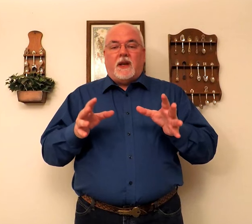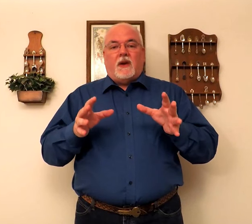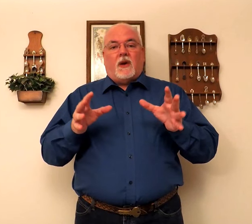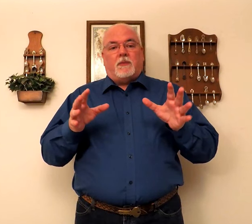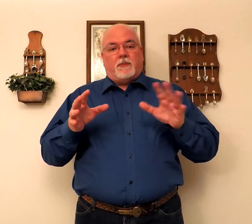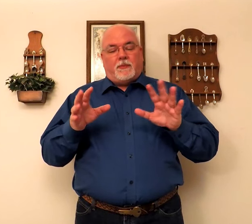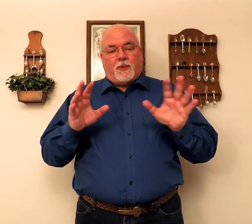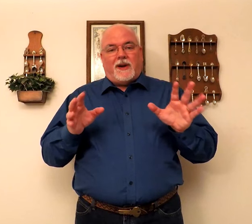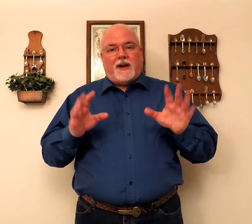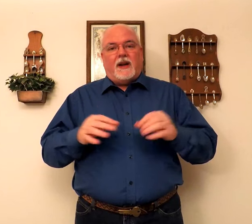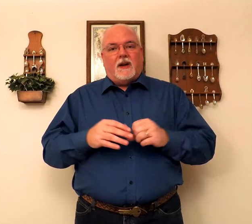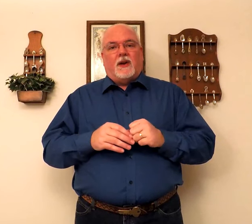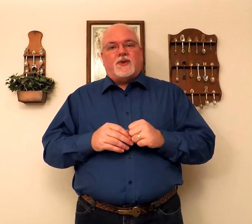video are pretty English.